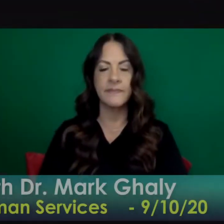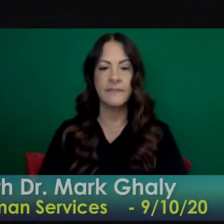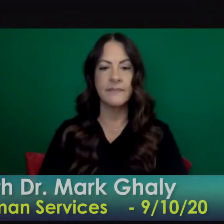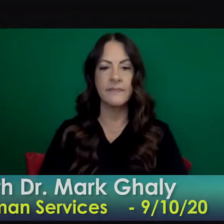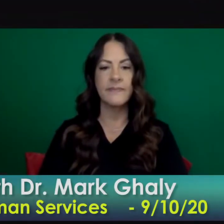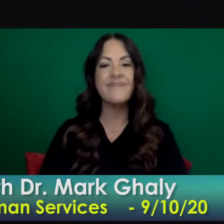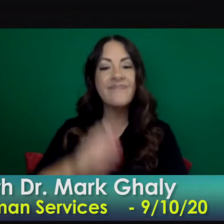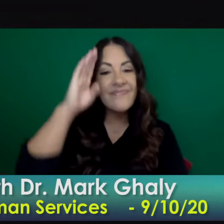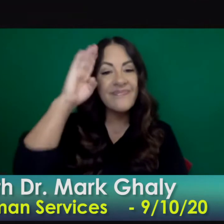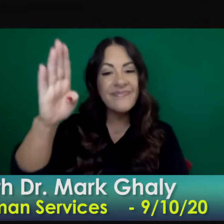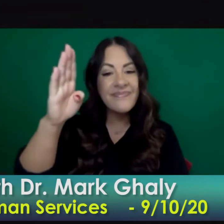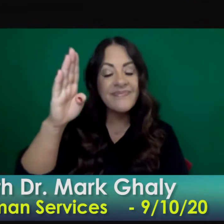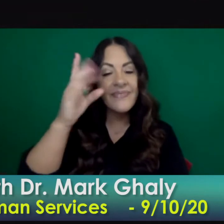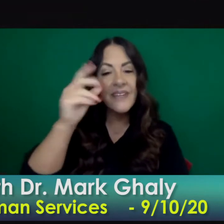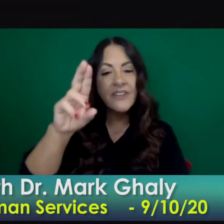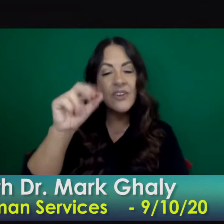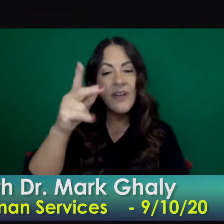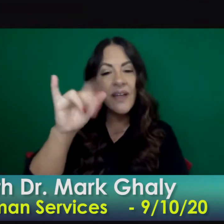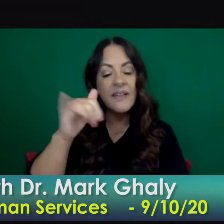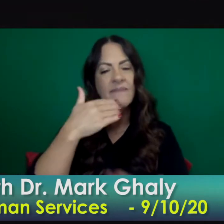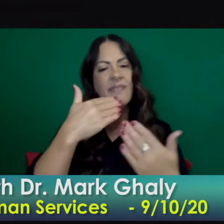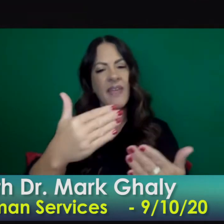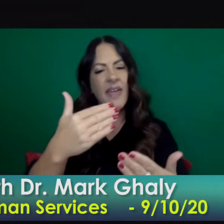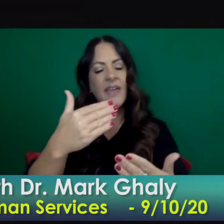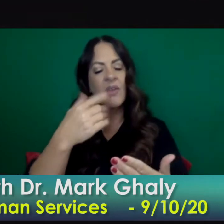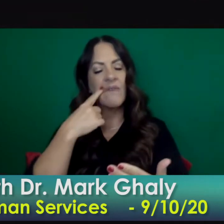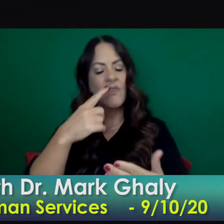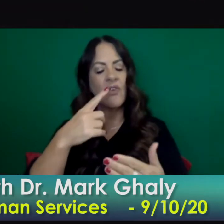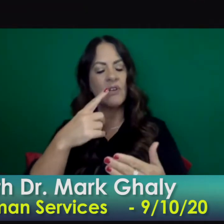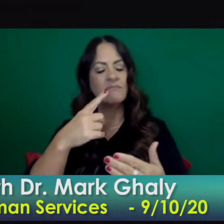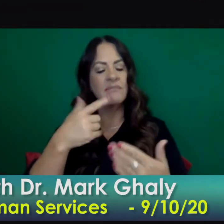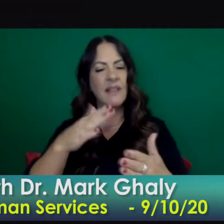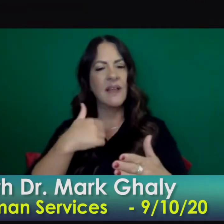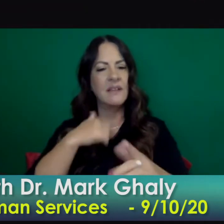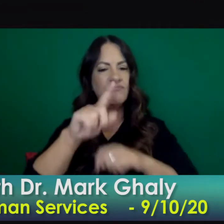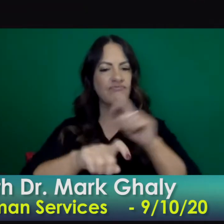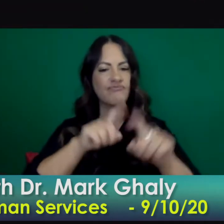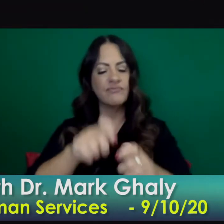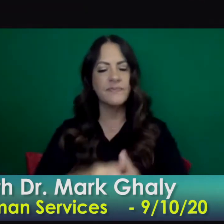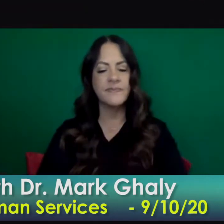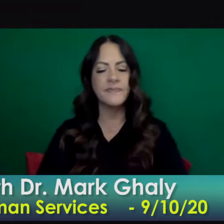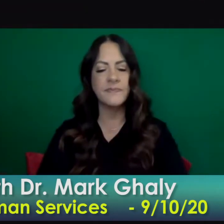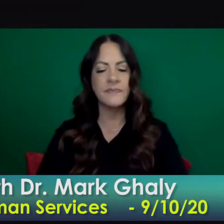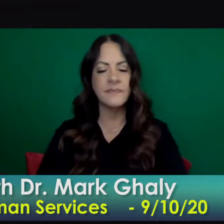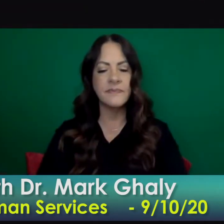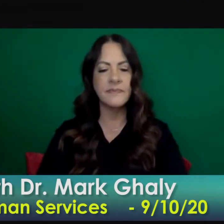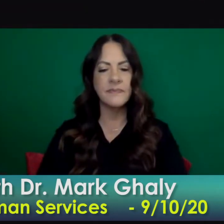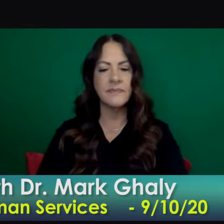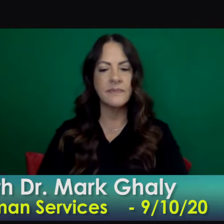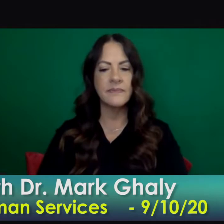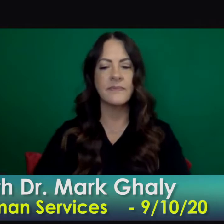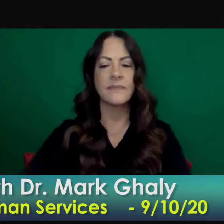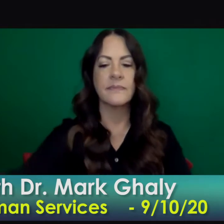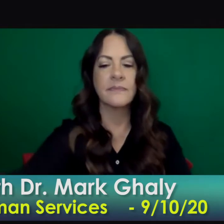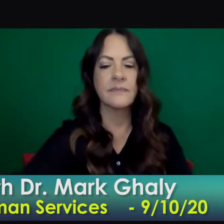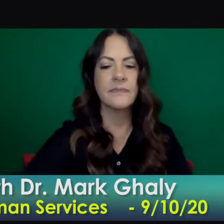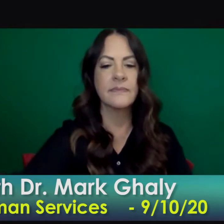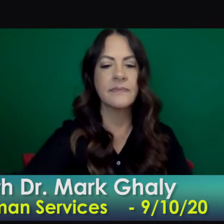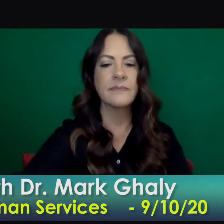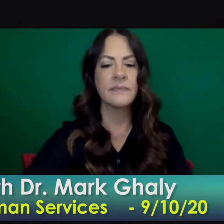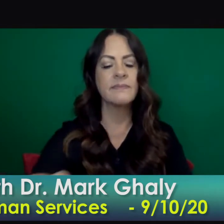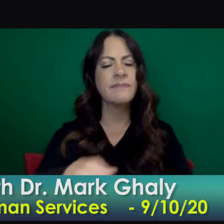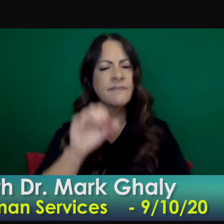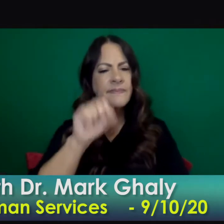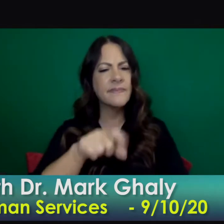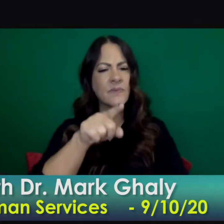hi dr galley thanks for taking our questions um i'm hoping you can speak a little bit about uh the effects you're seeing of